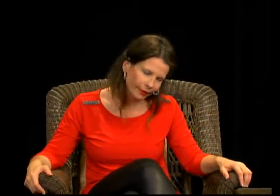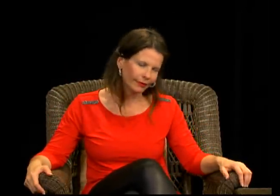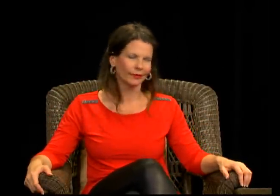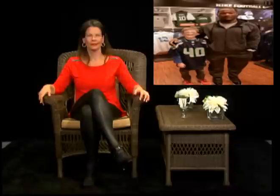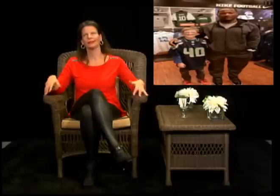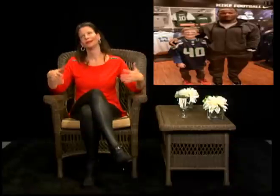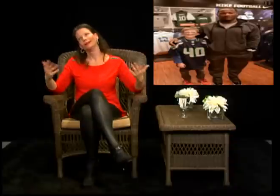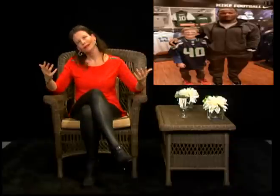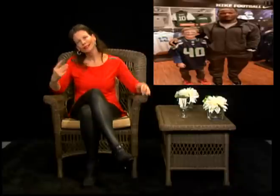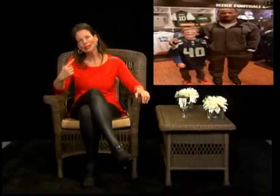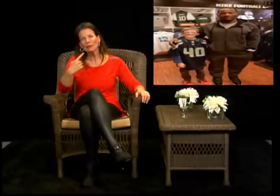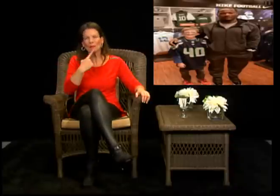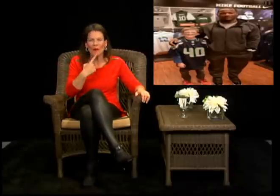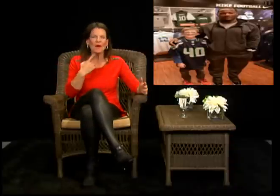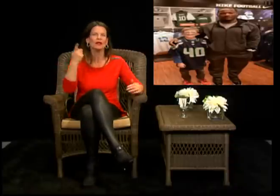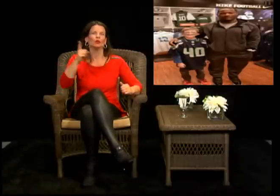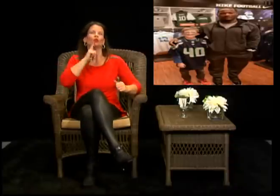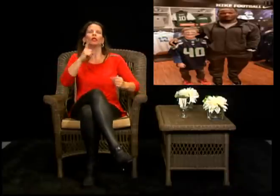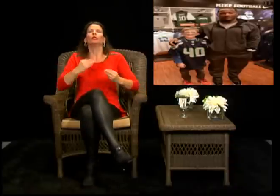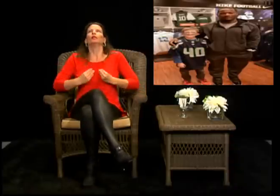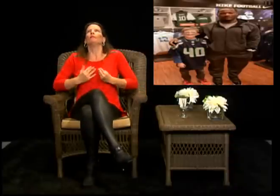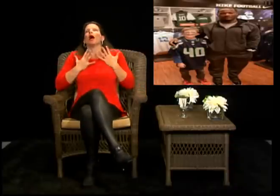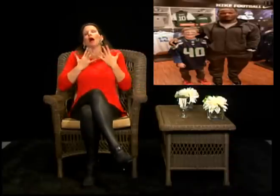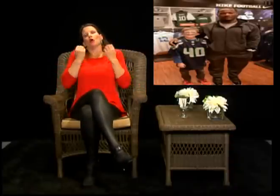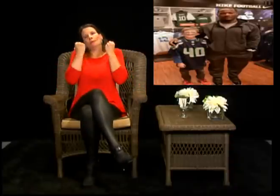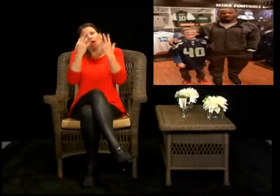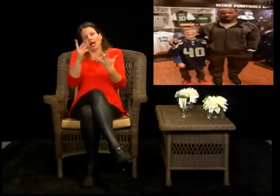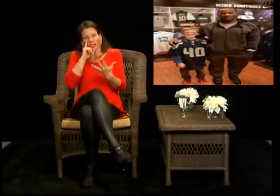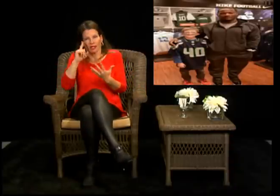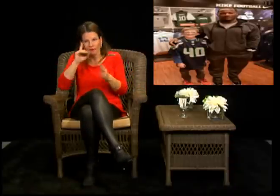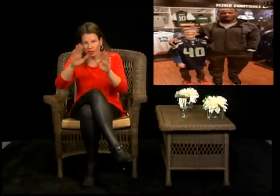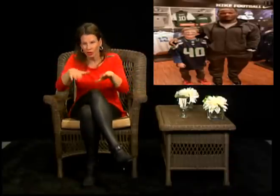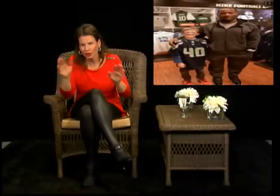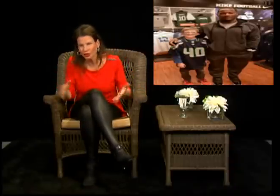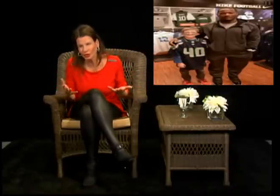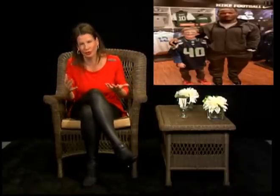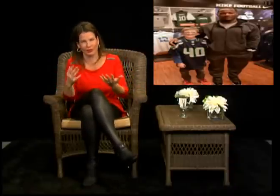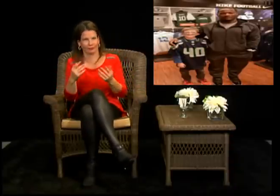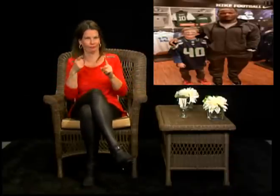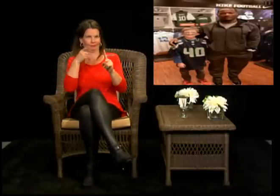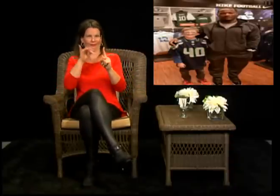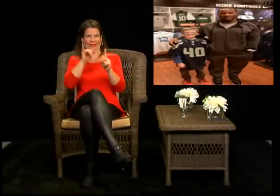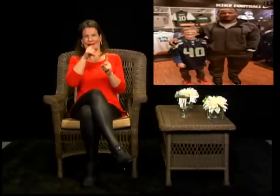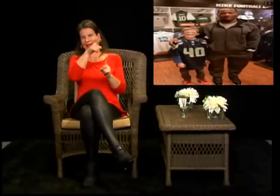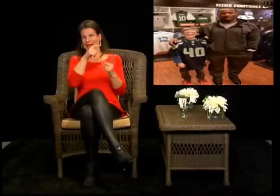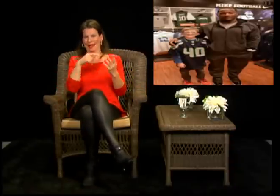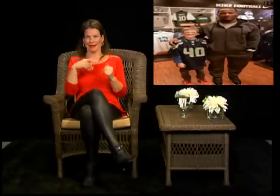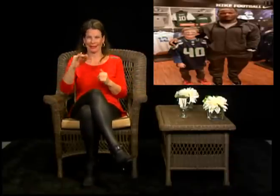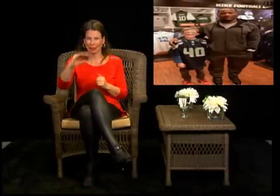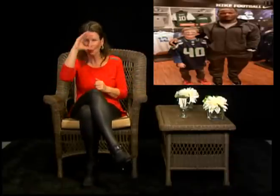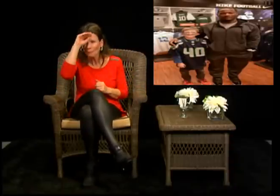result. And so it's very disappointing because he's been such an inspiration to so many children. Um,